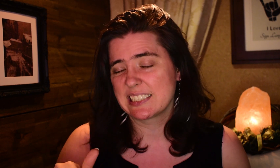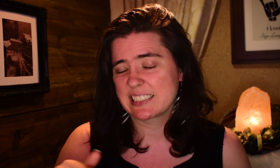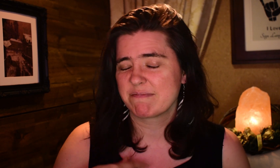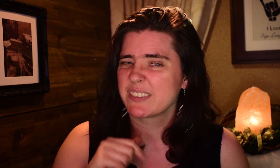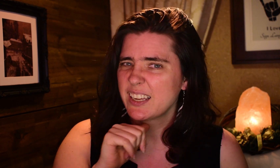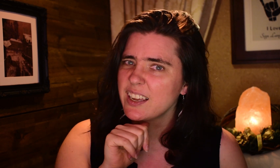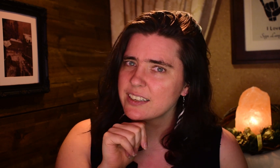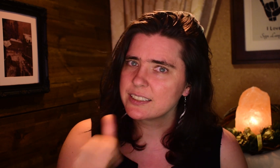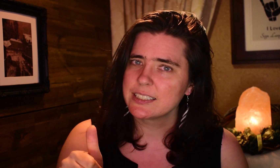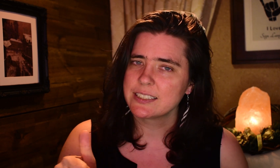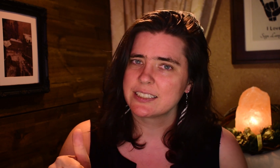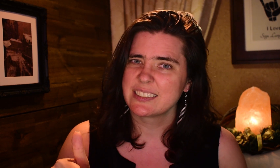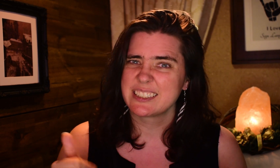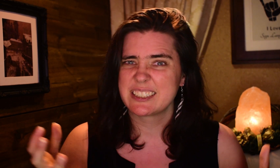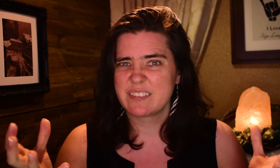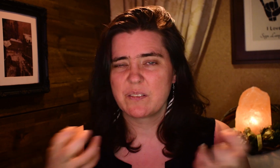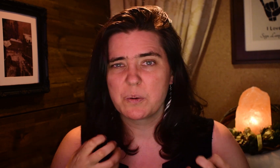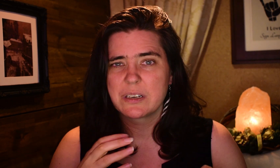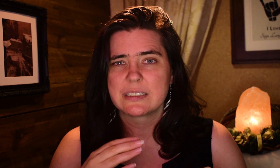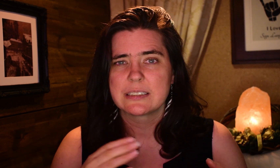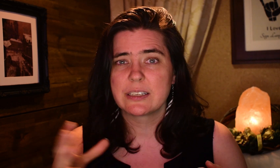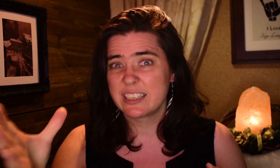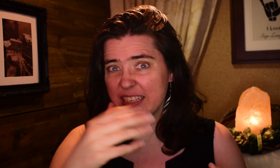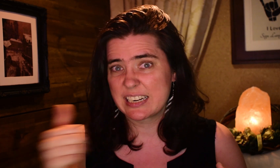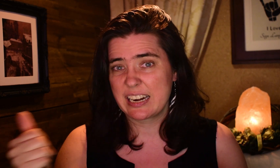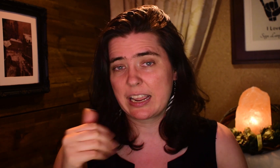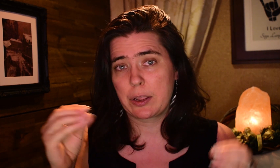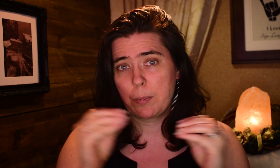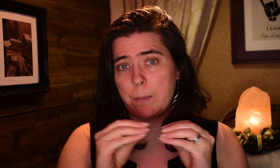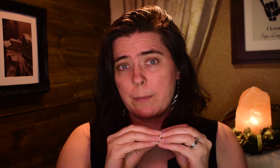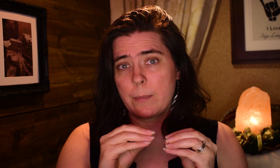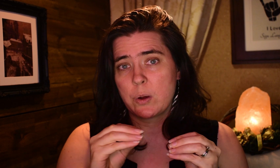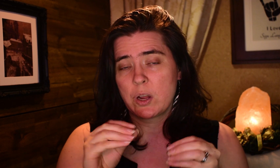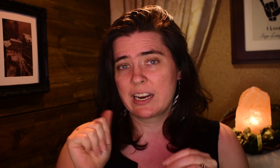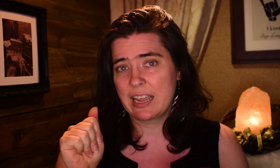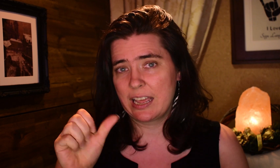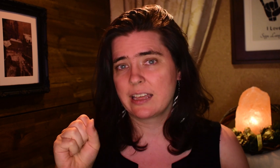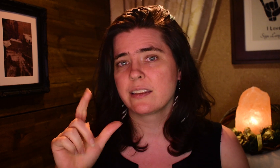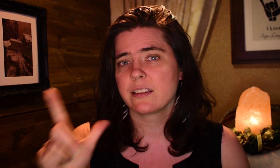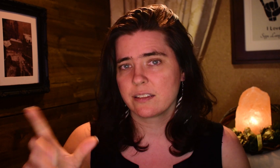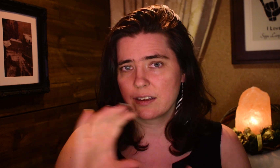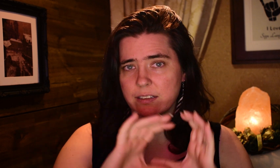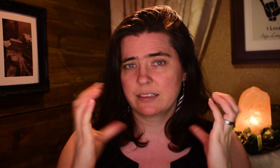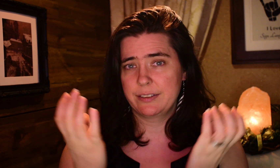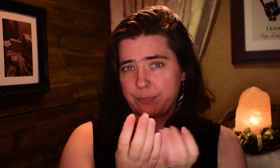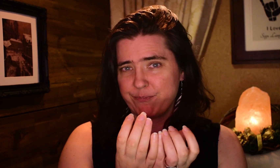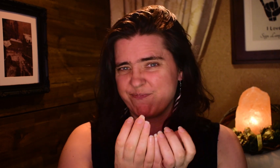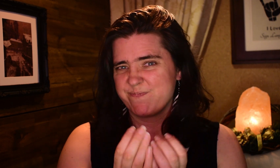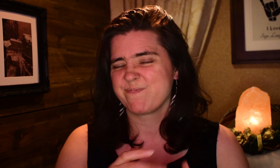After that, I didn't want to take more ASL classes.